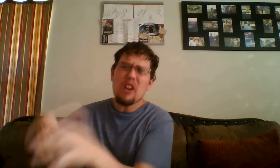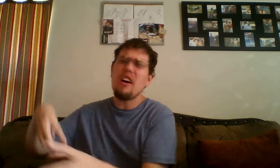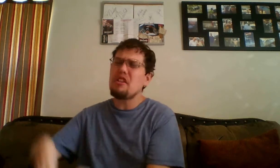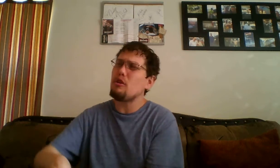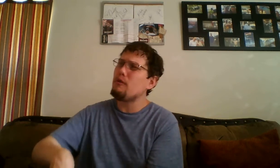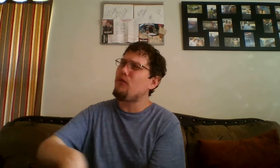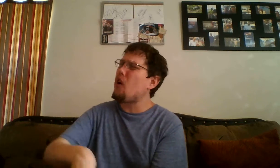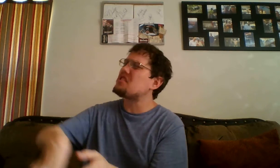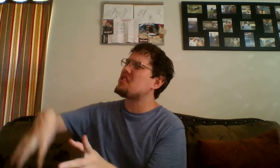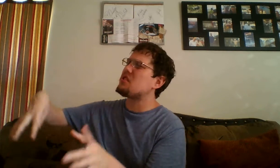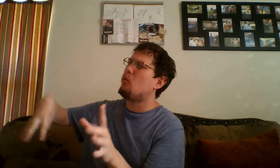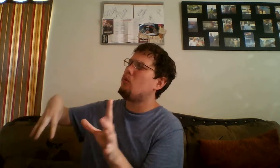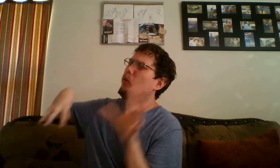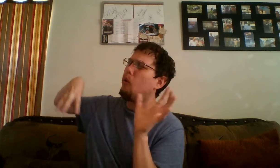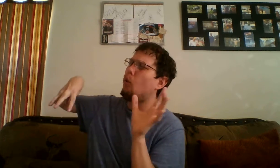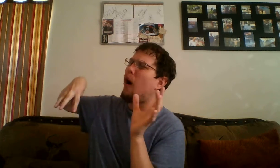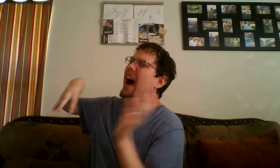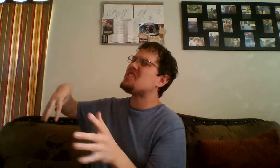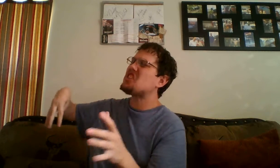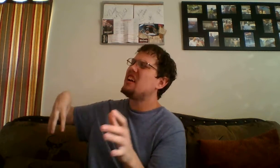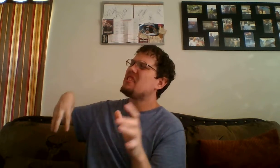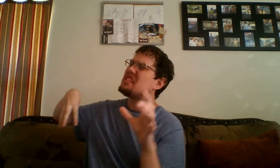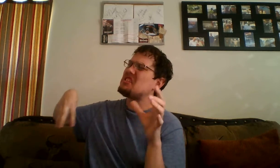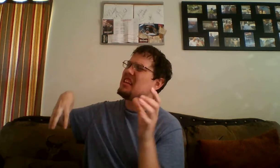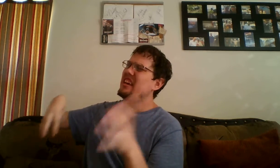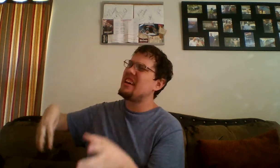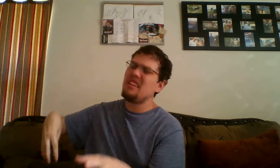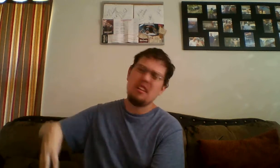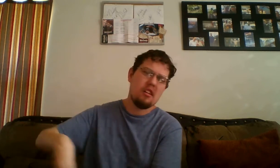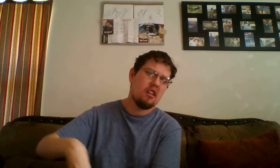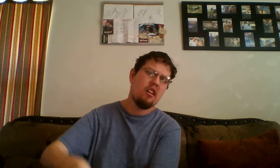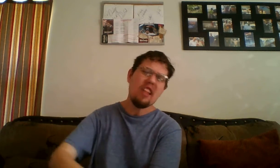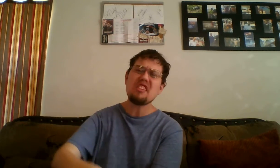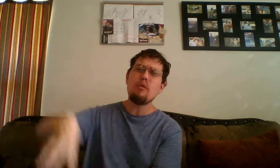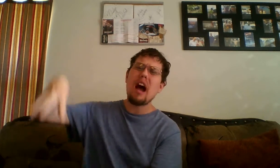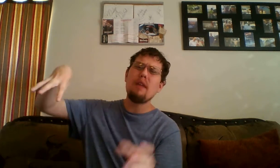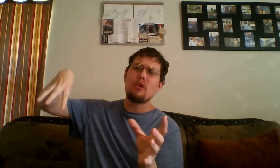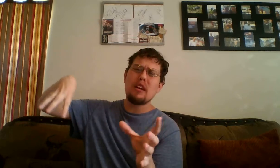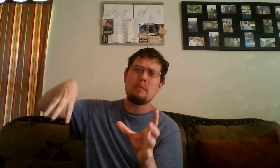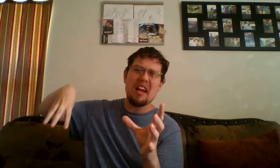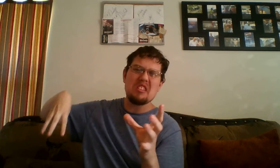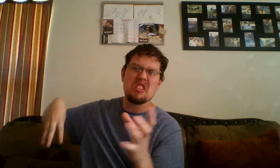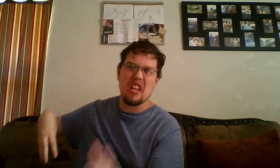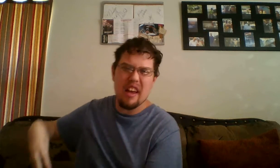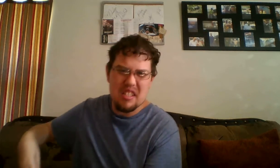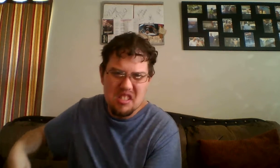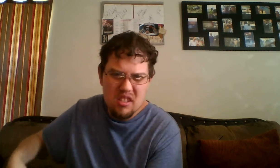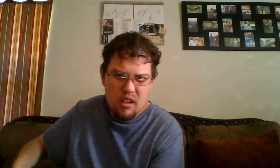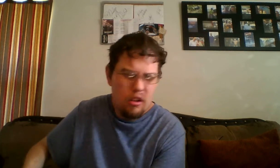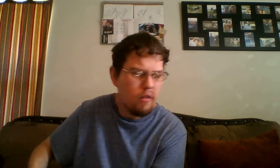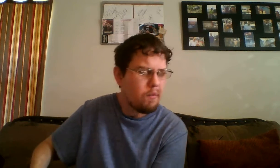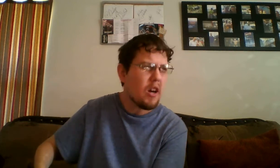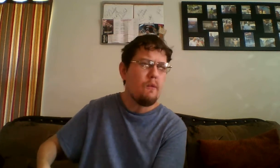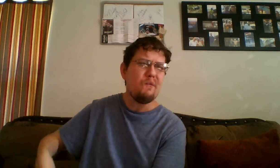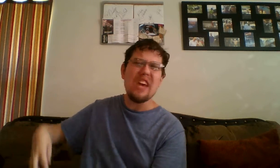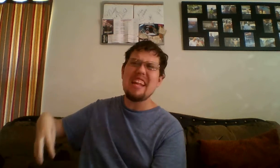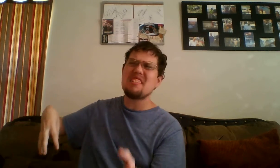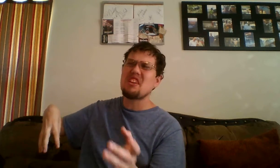you're going to force us to watch this again, let the rivalry make sense. Don't feed us